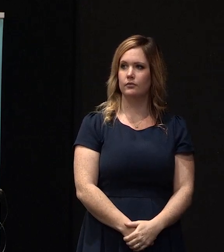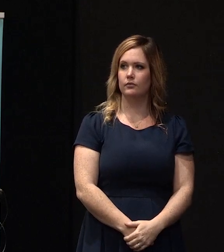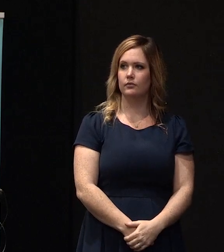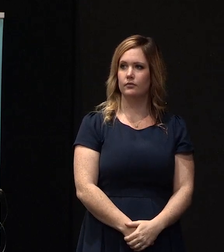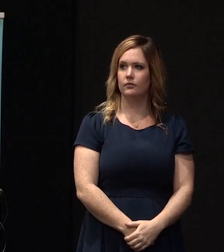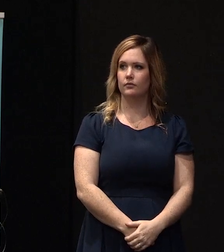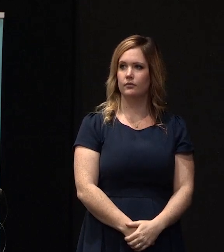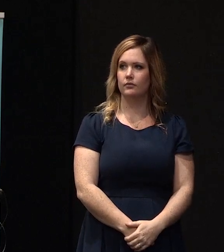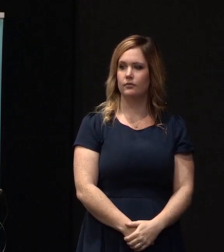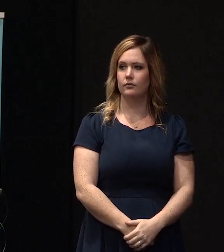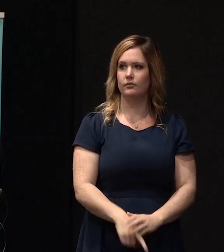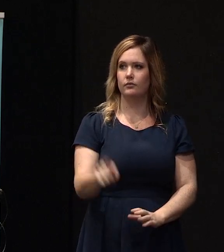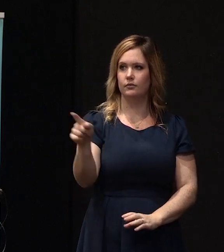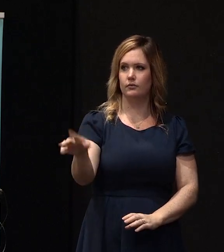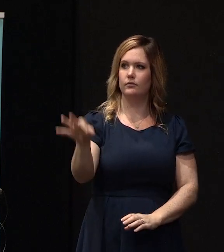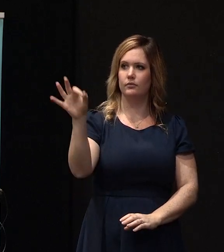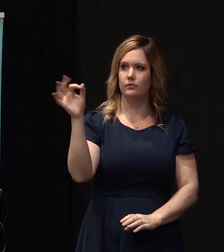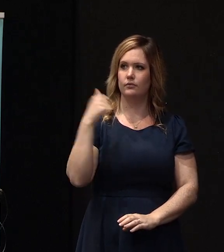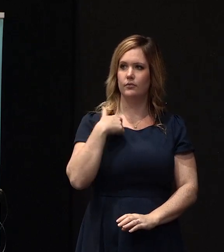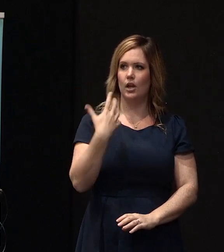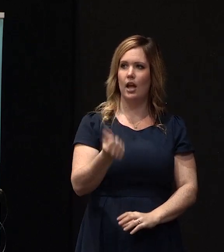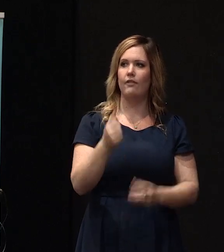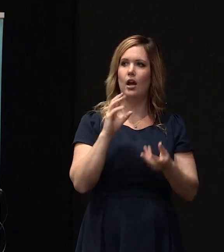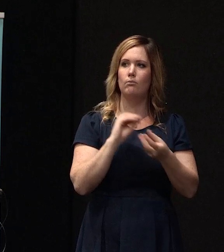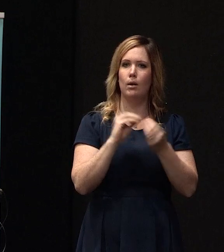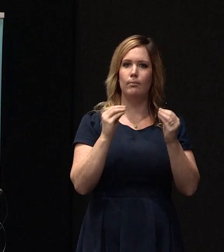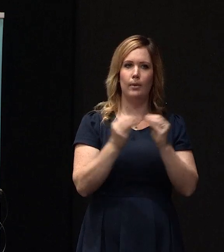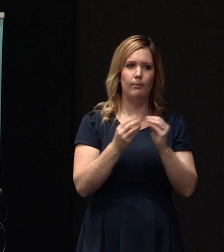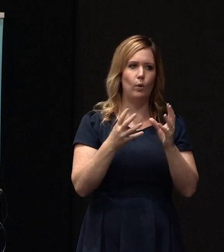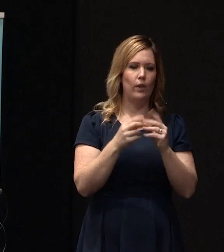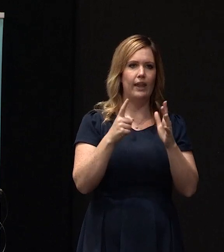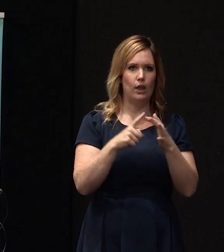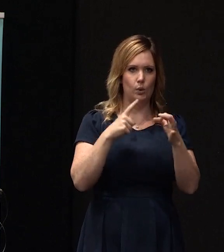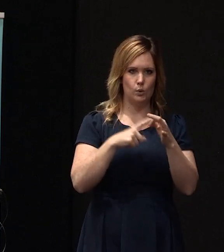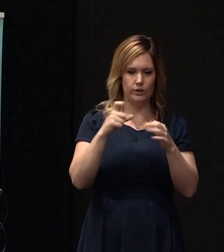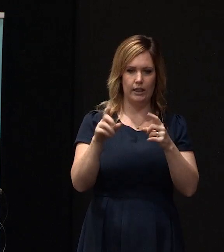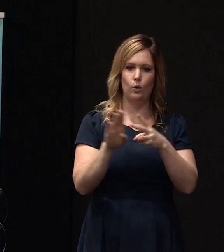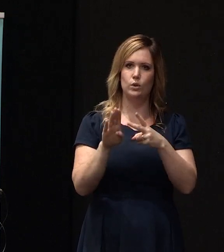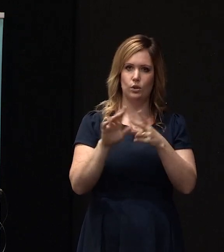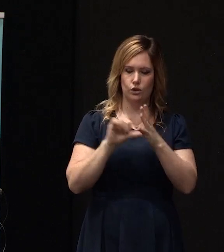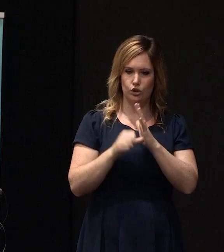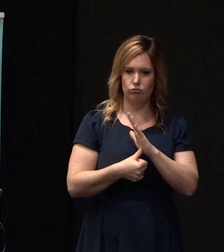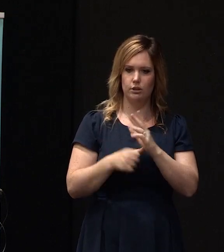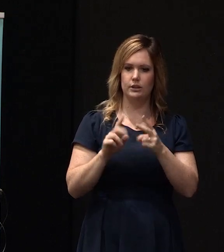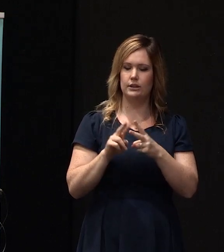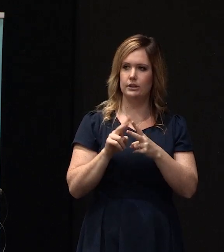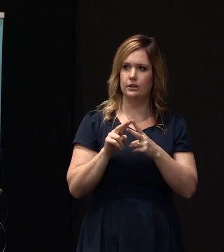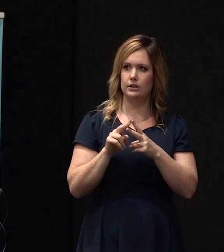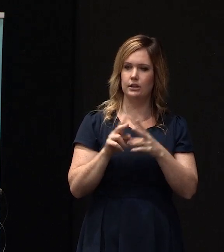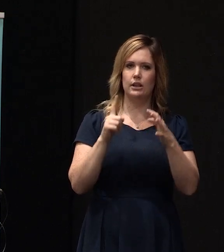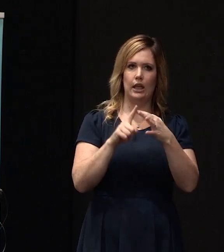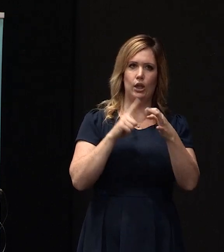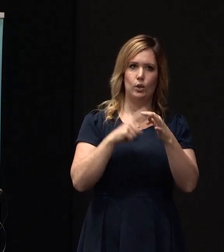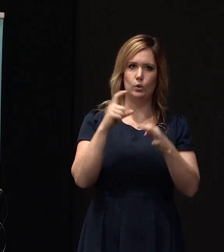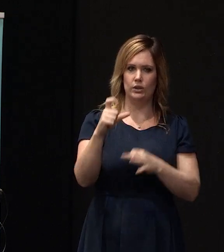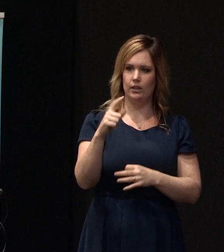I've got a problem with UQC as well as insurance. UQC first told me